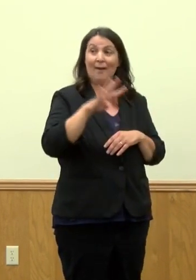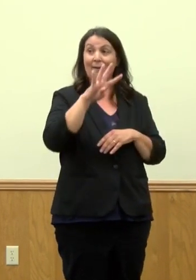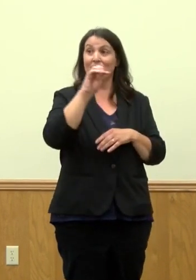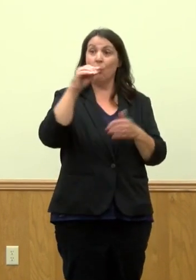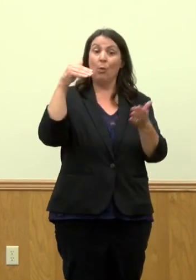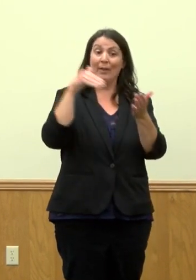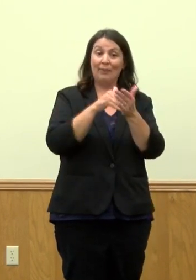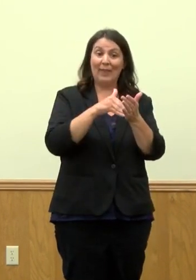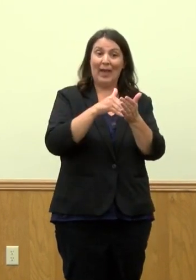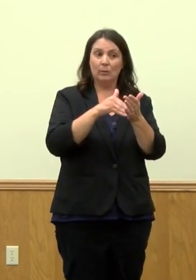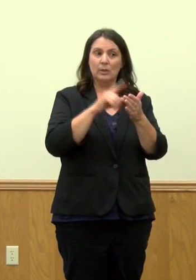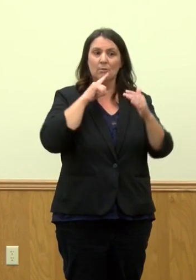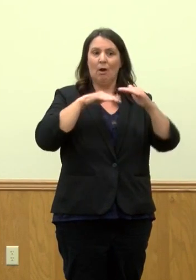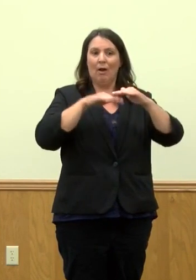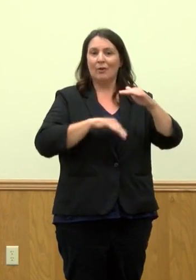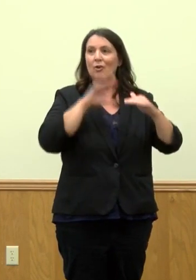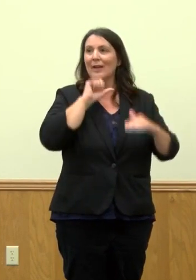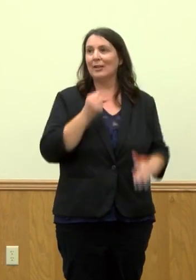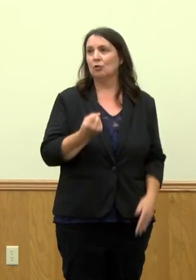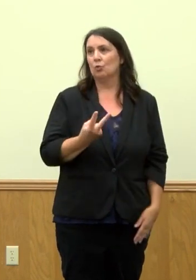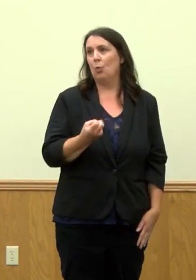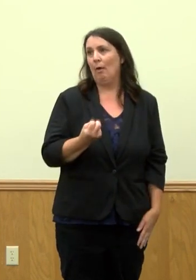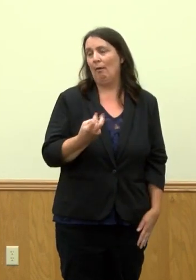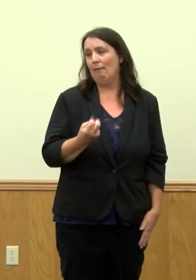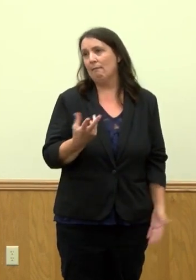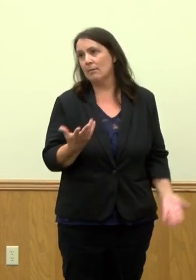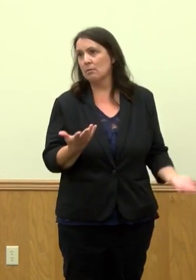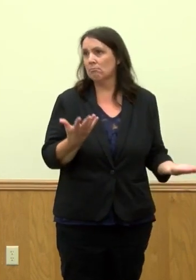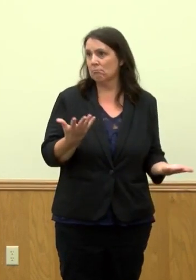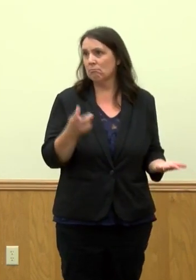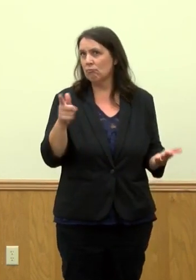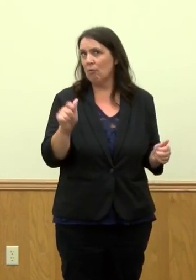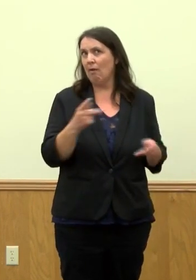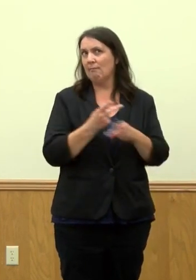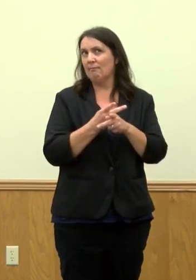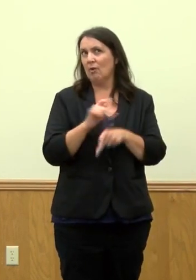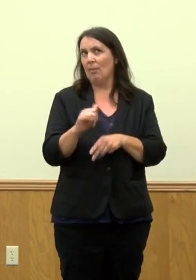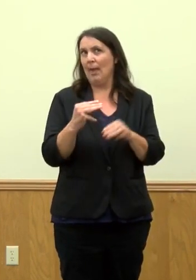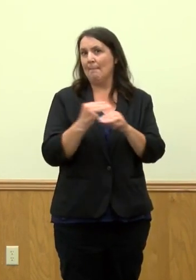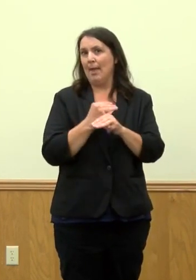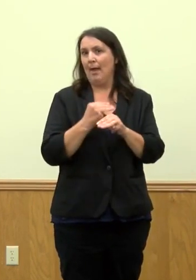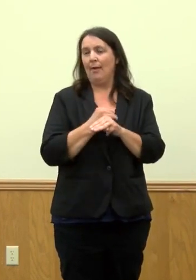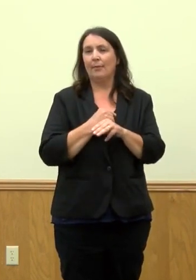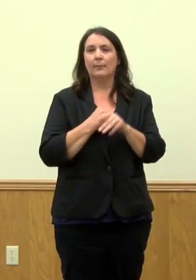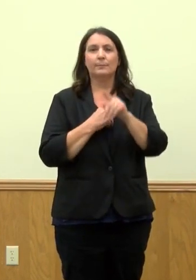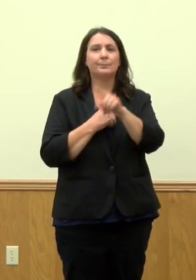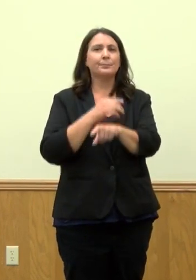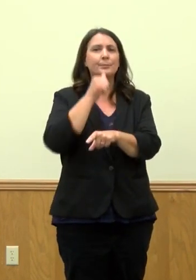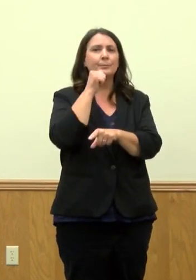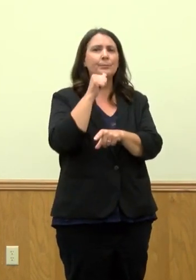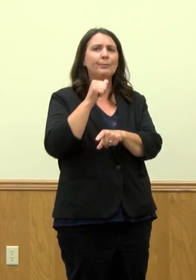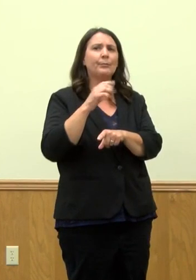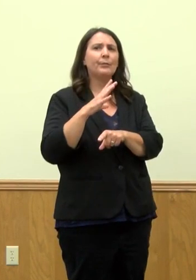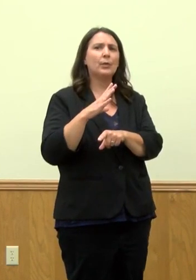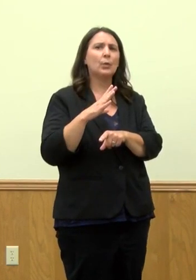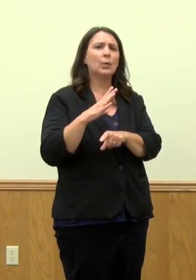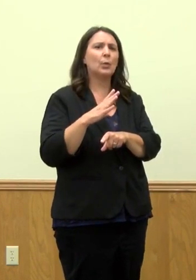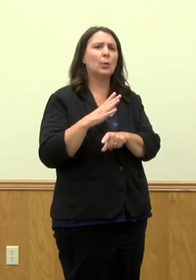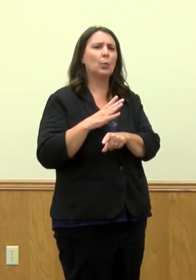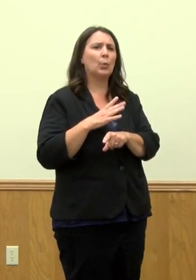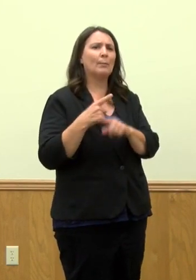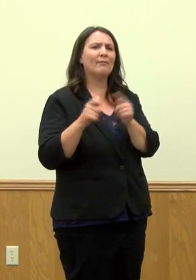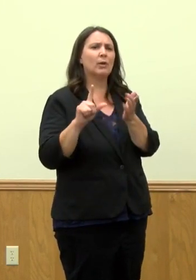age of 12. So, you know, do the map on that as well. Do you have data for child hospitalizations?